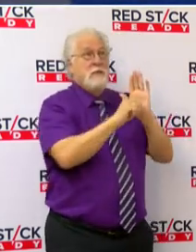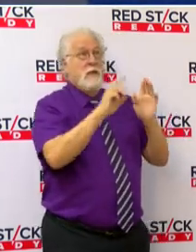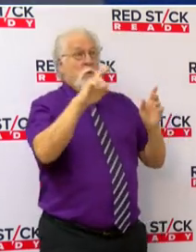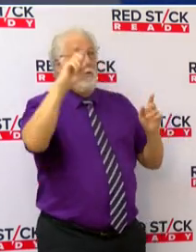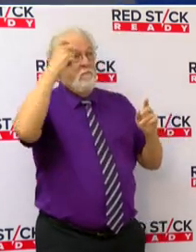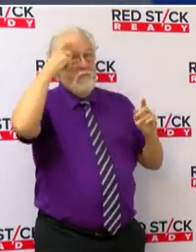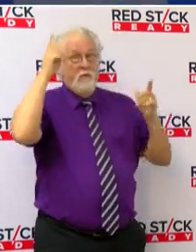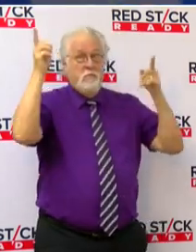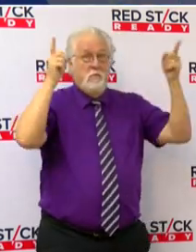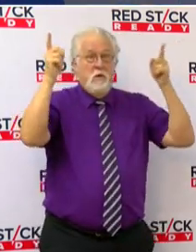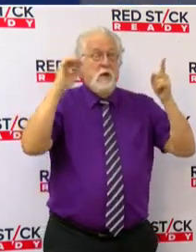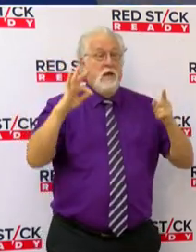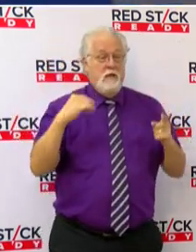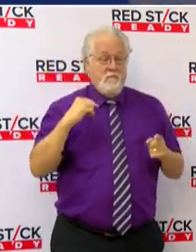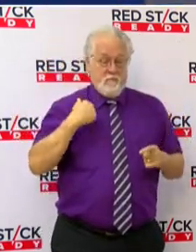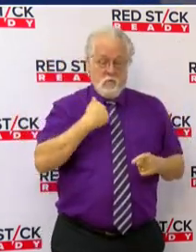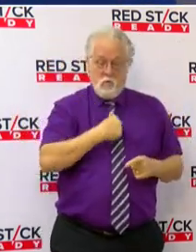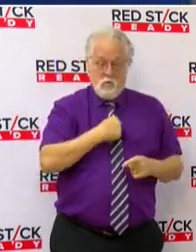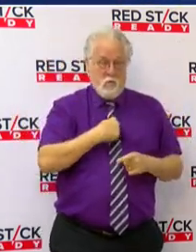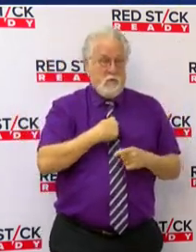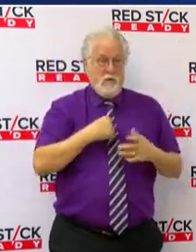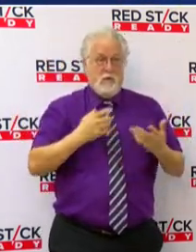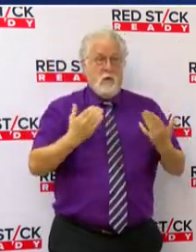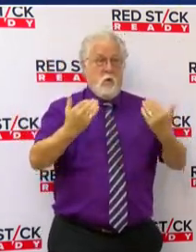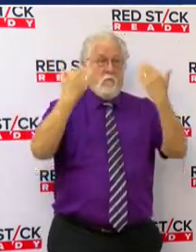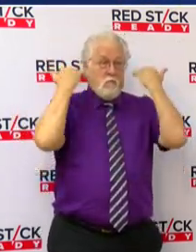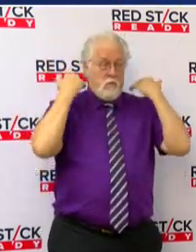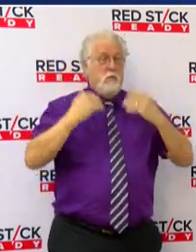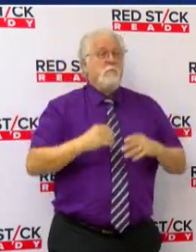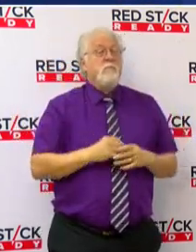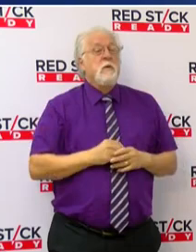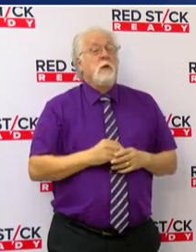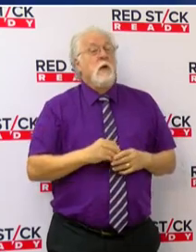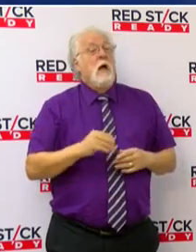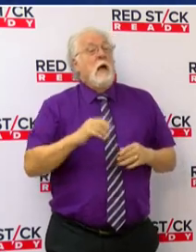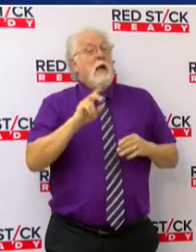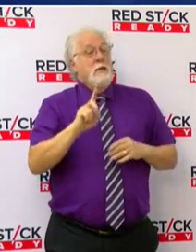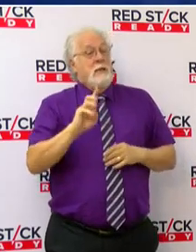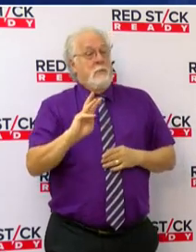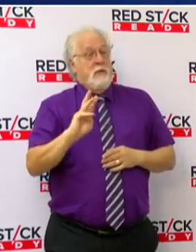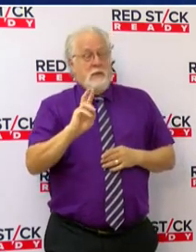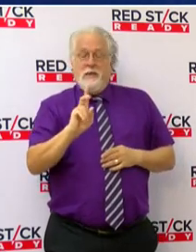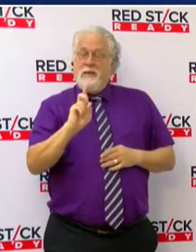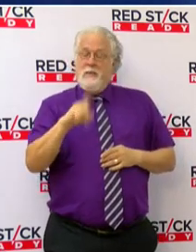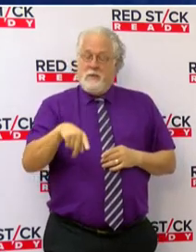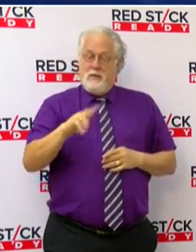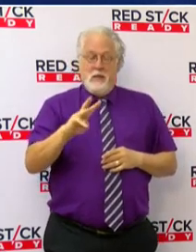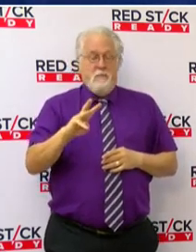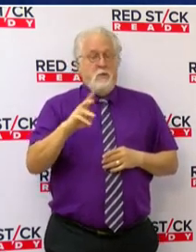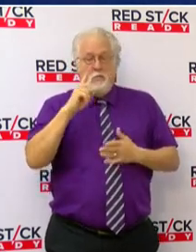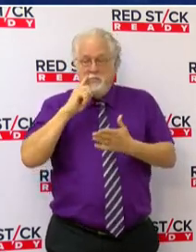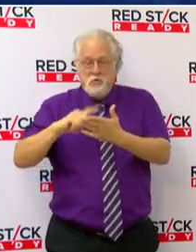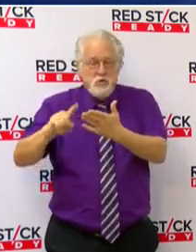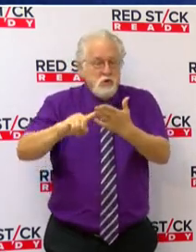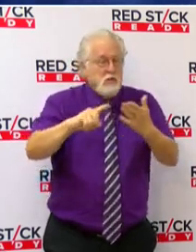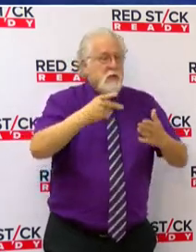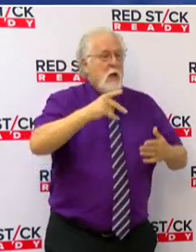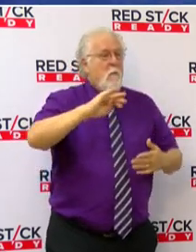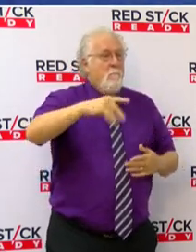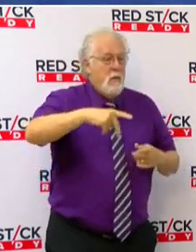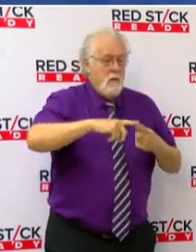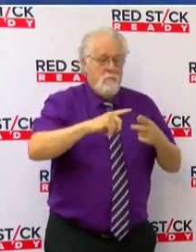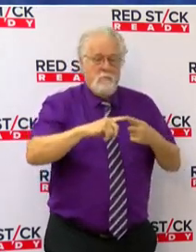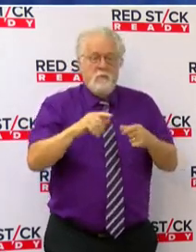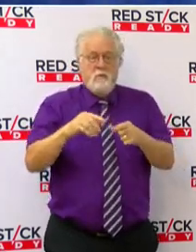partners if our local resources become overwhelmed. Our DPW crews have checked out our pumps, fueled our